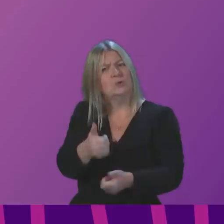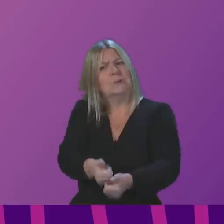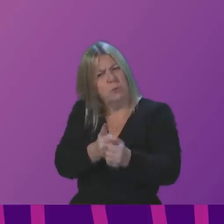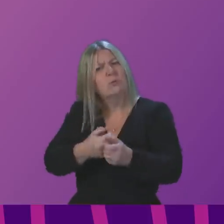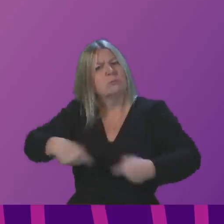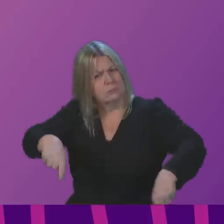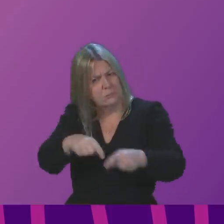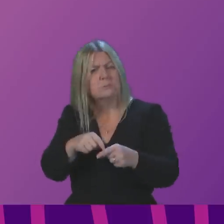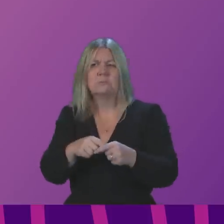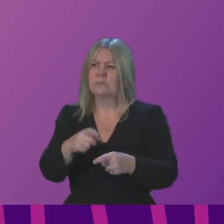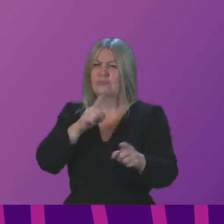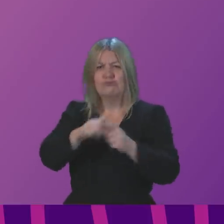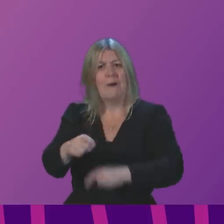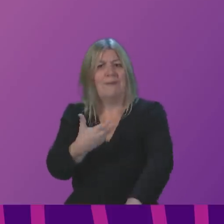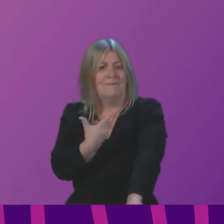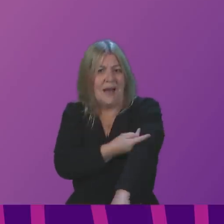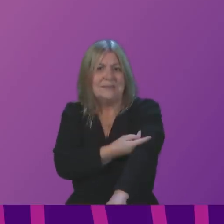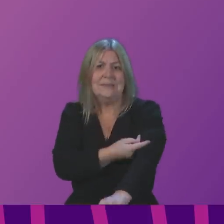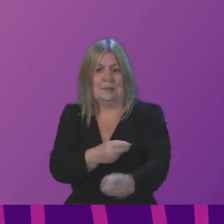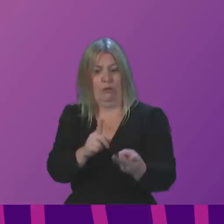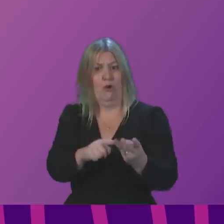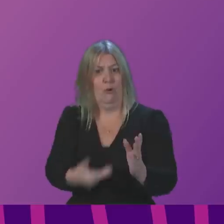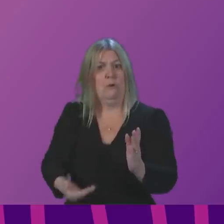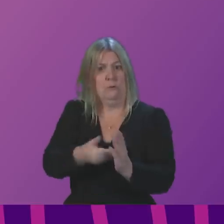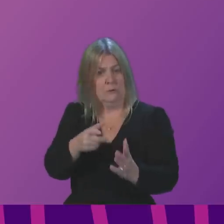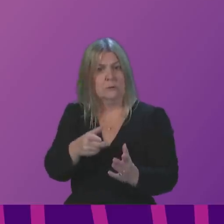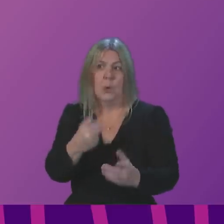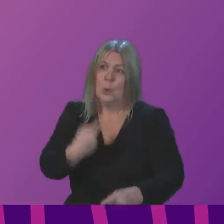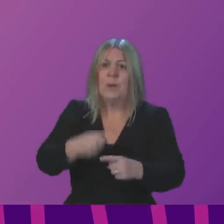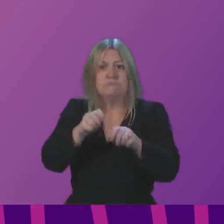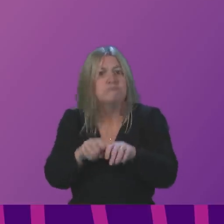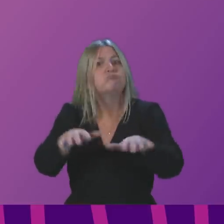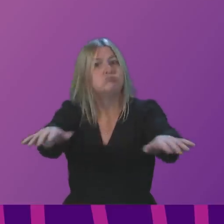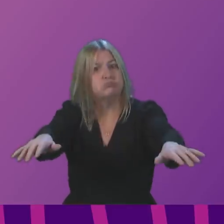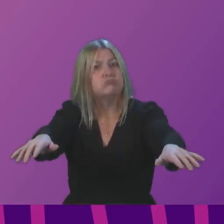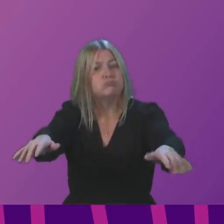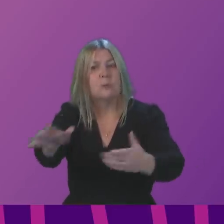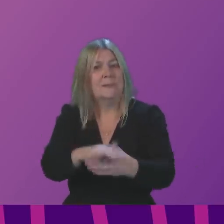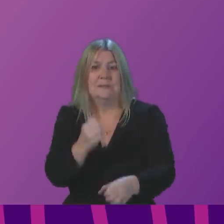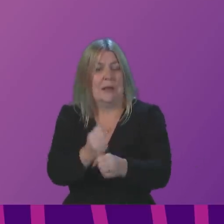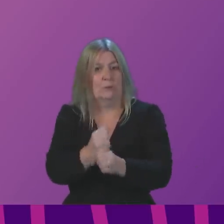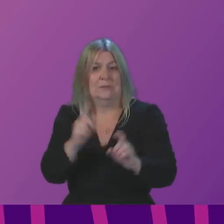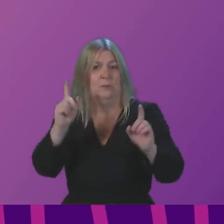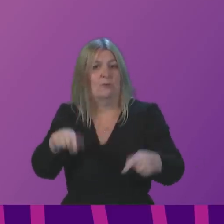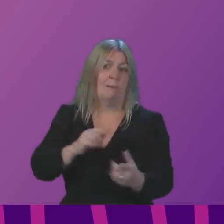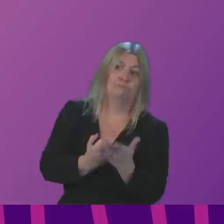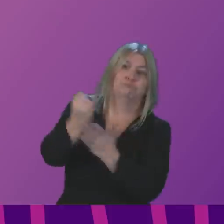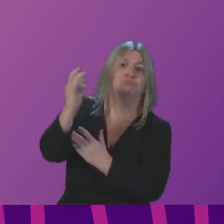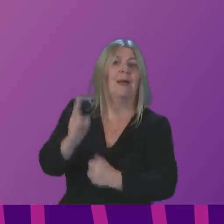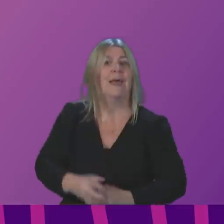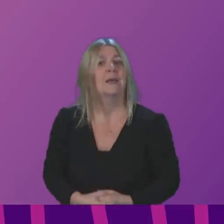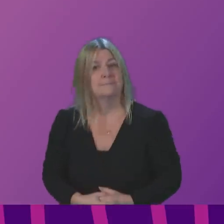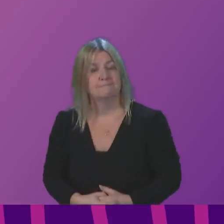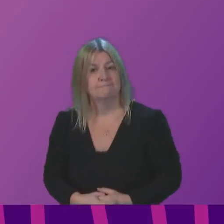we can roll out the booster vaccines as quickly as possible and guarantee that no one else gets turned away from having these vital